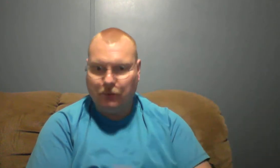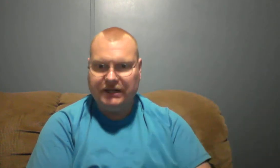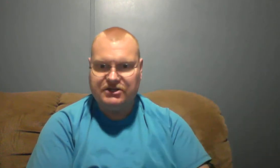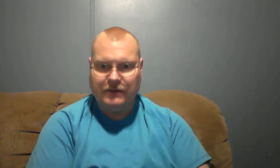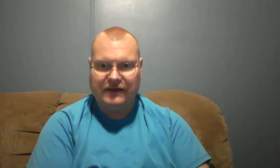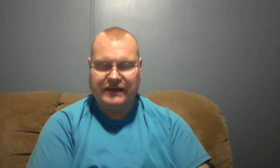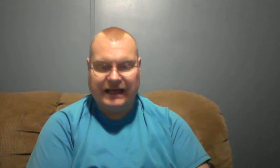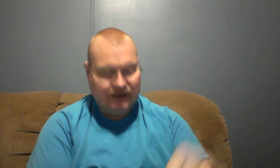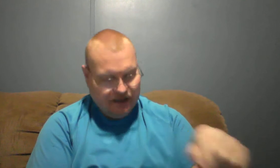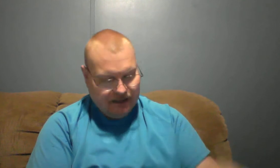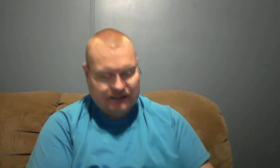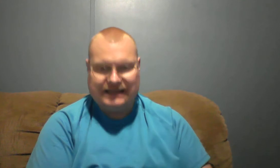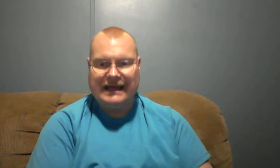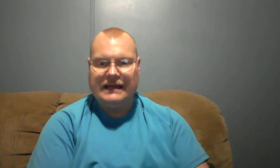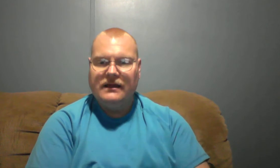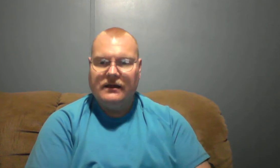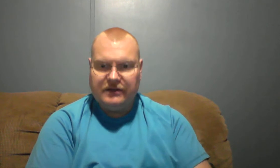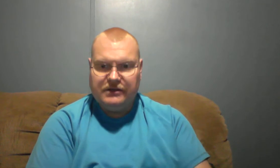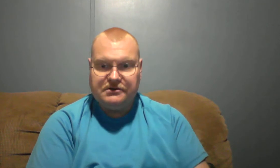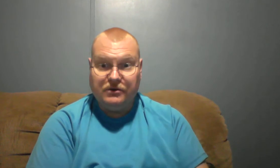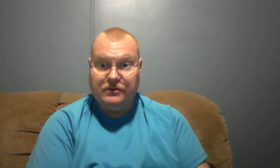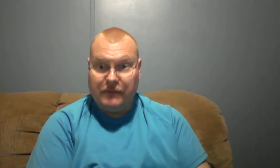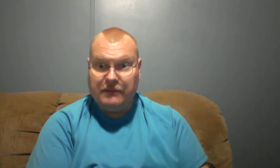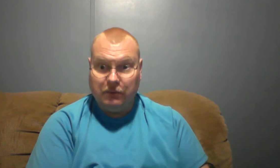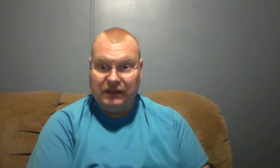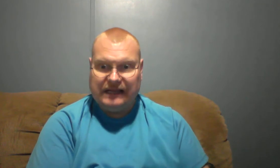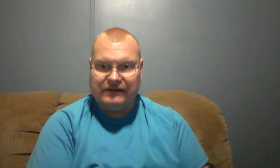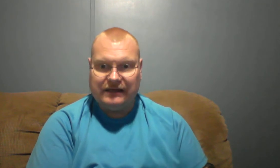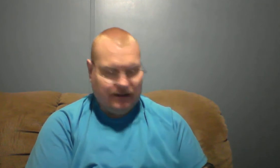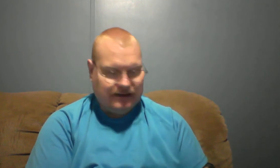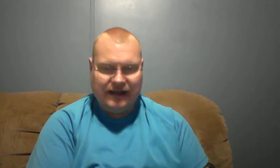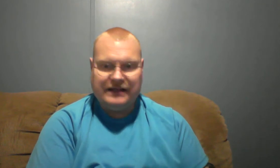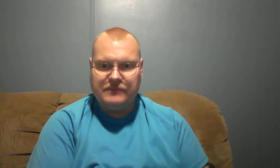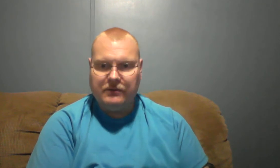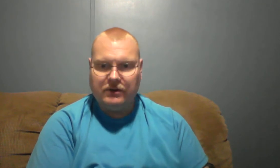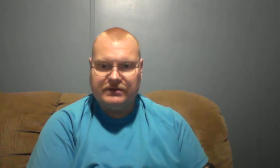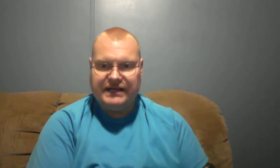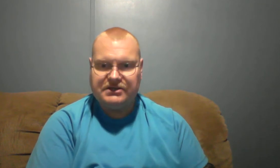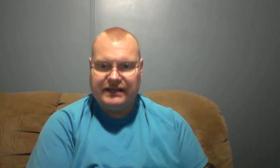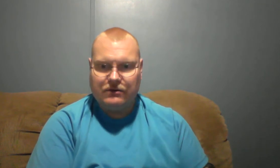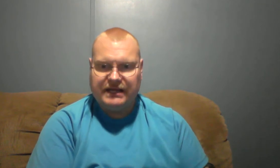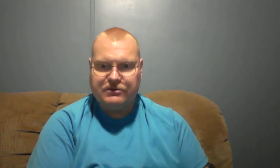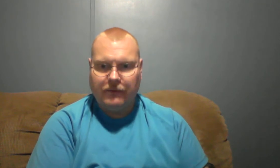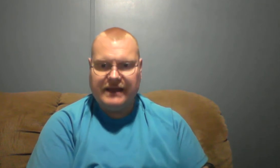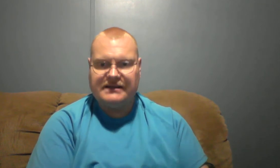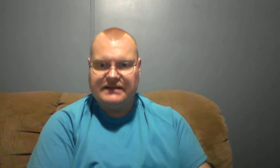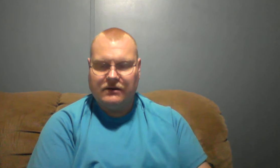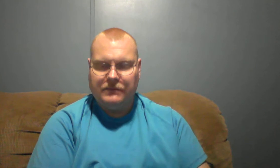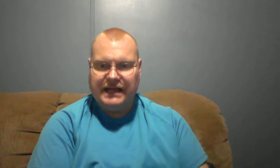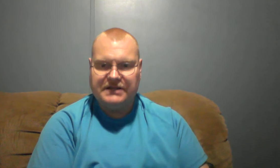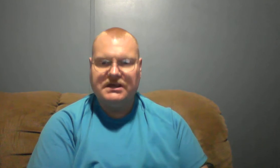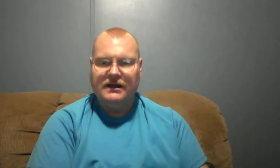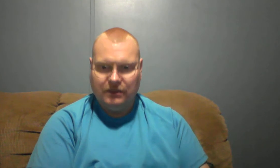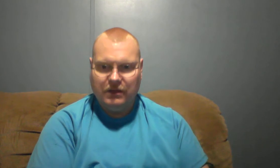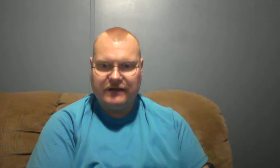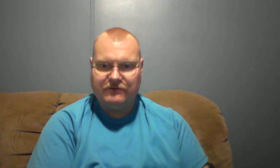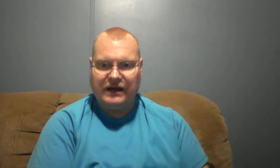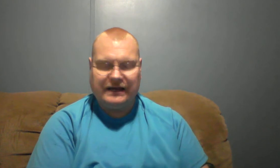preached about that today. They used to. People believed it. Nowadays, people don't teach it. They don't teach repentance. They don't teach the blood of Christ.